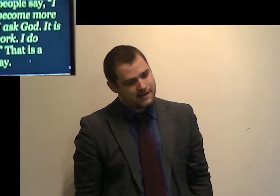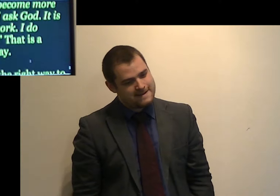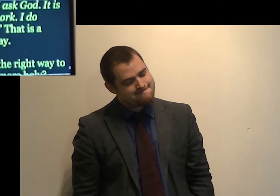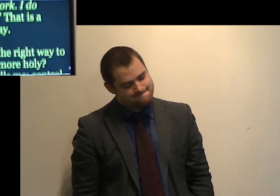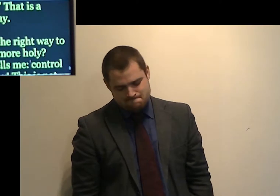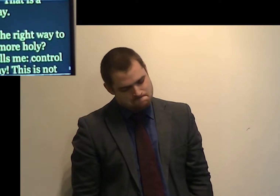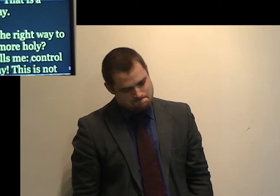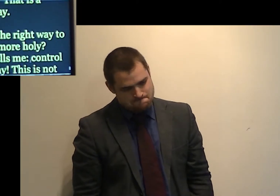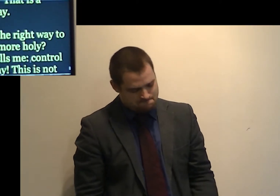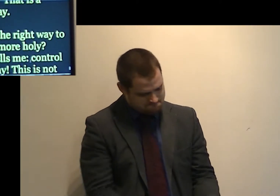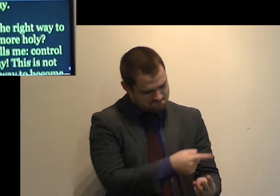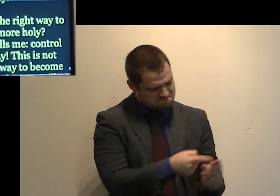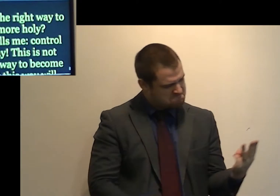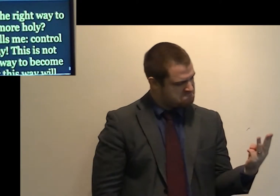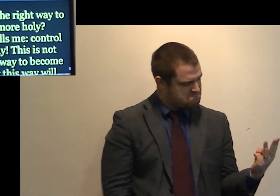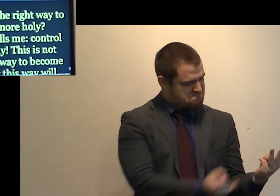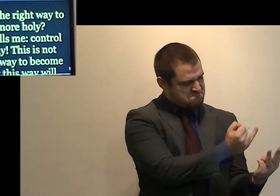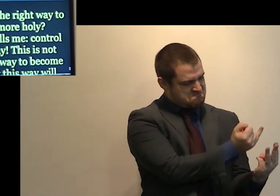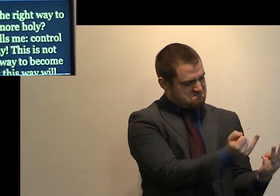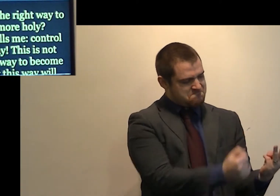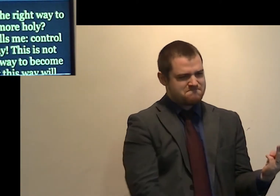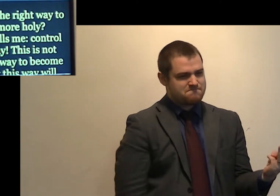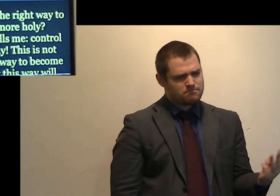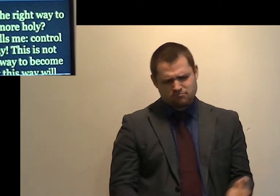What is the right way to become more holy?